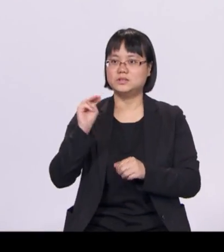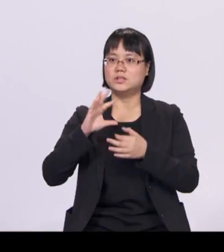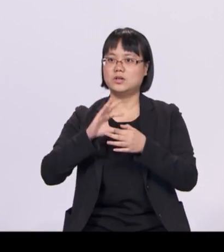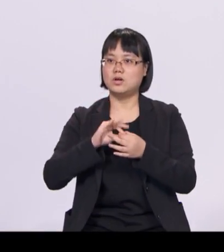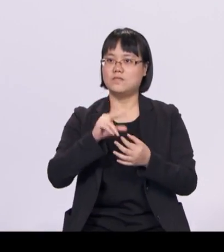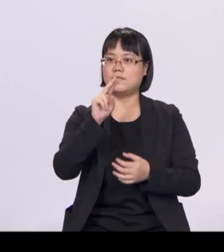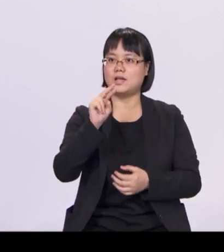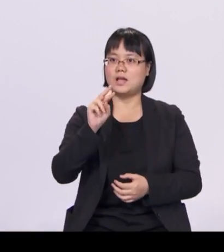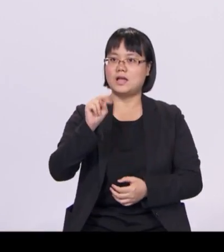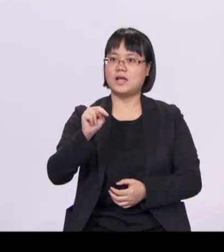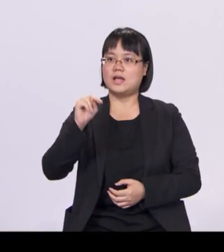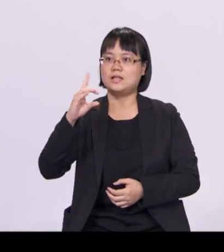not done building Singapore yet.